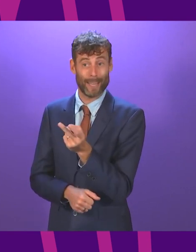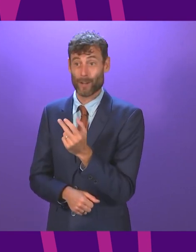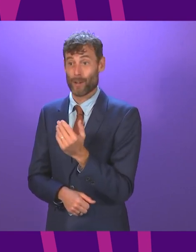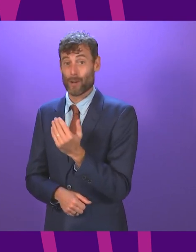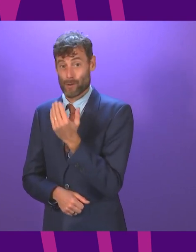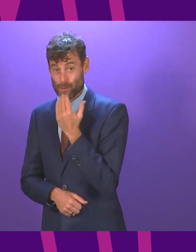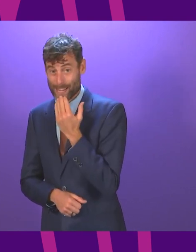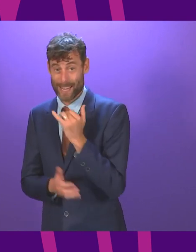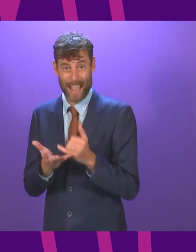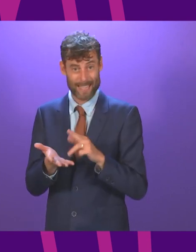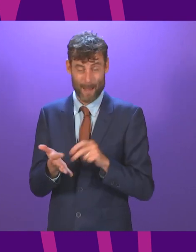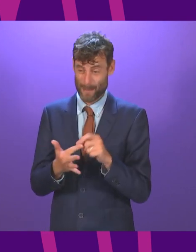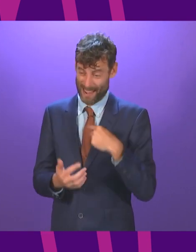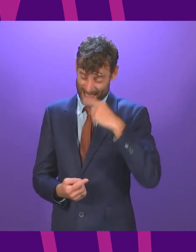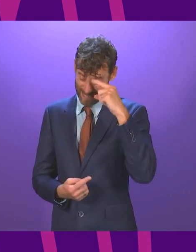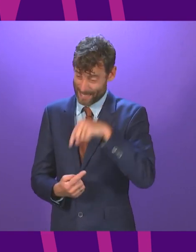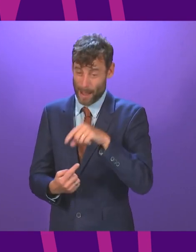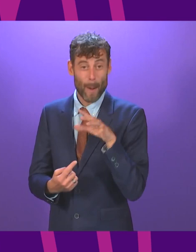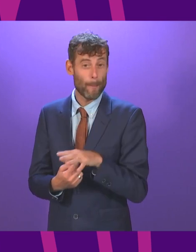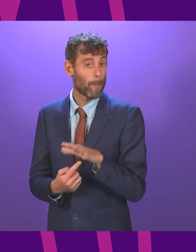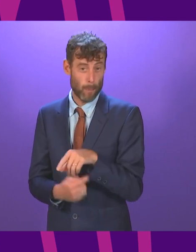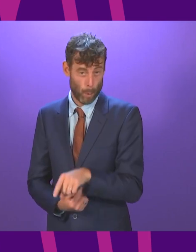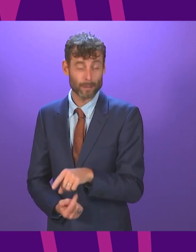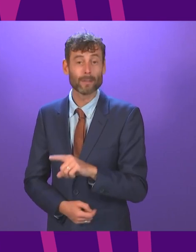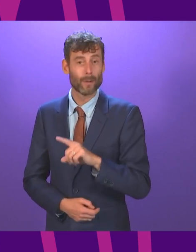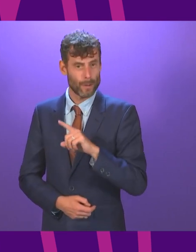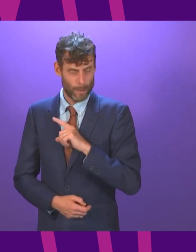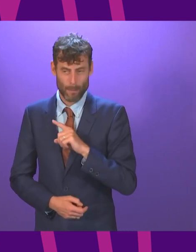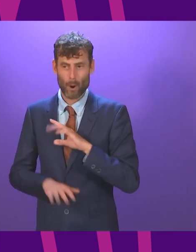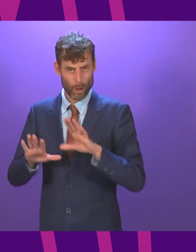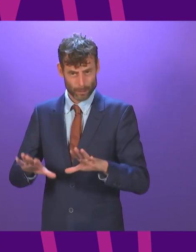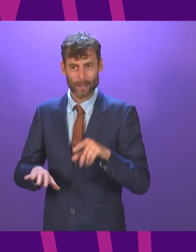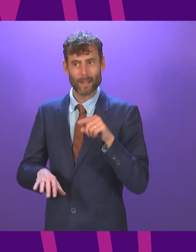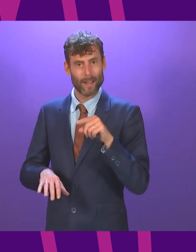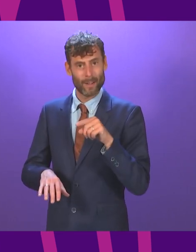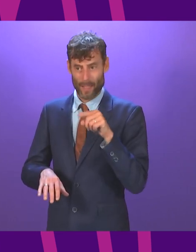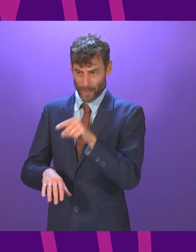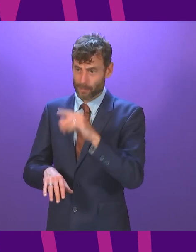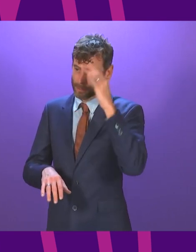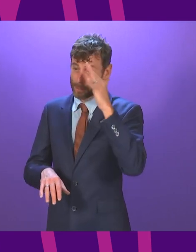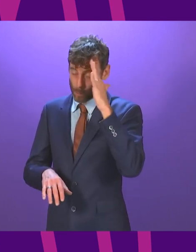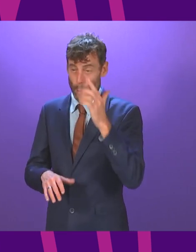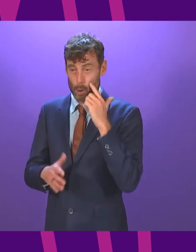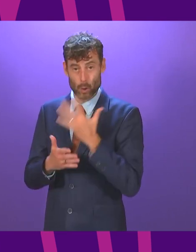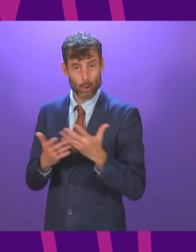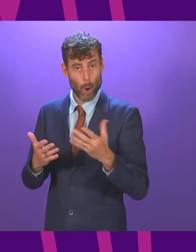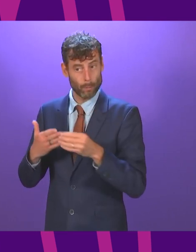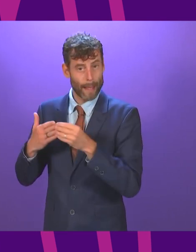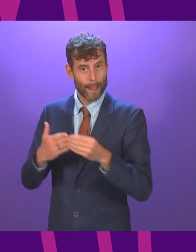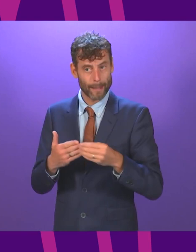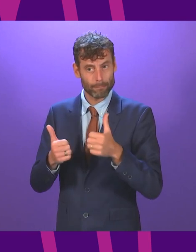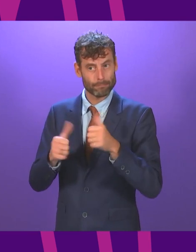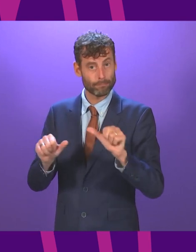in the continued progression of devolution in Scotland that will lead us to the normal status of independence could the first minister outline the benefits that